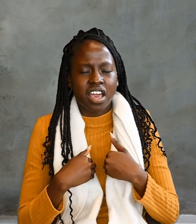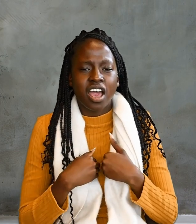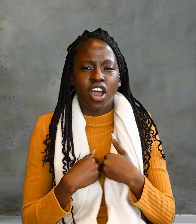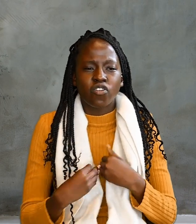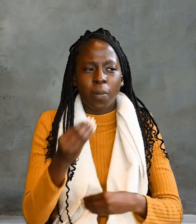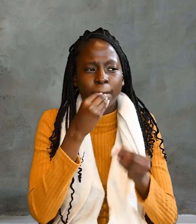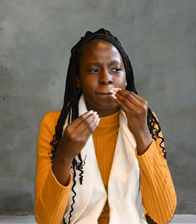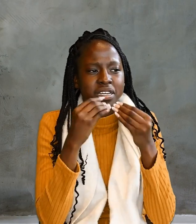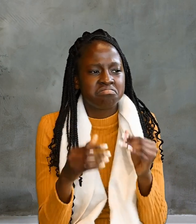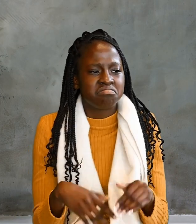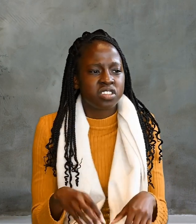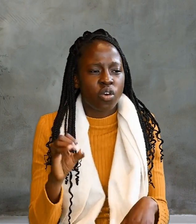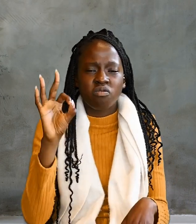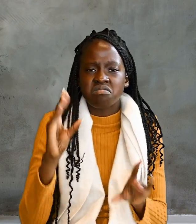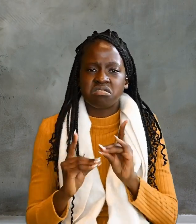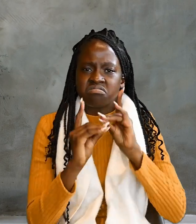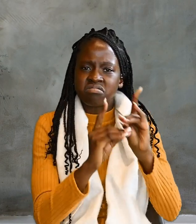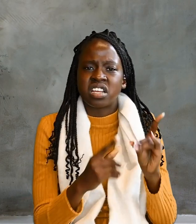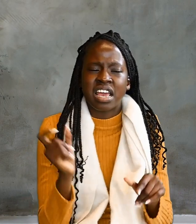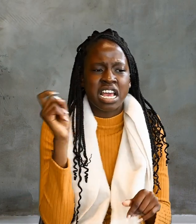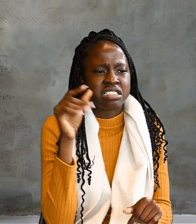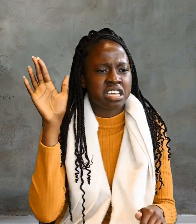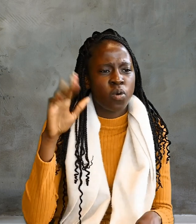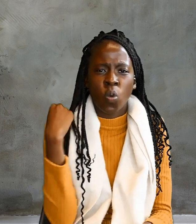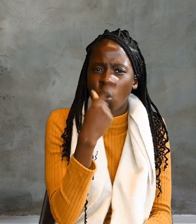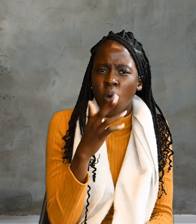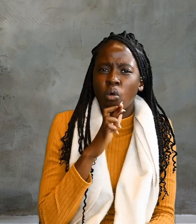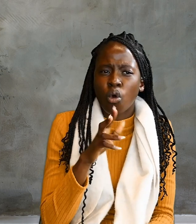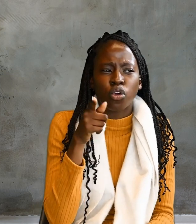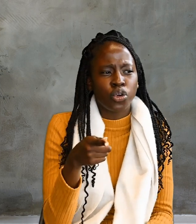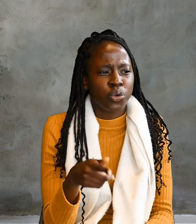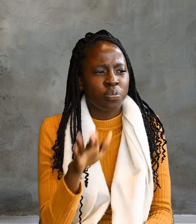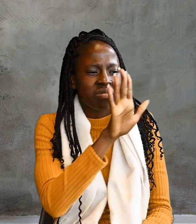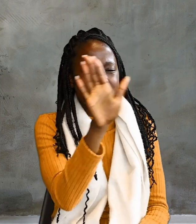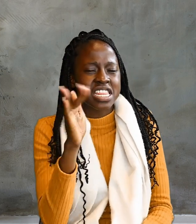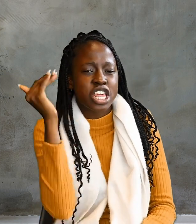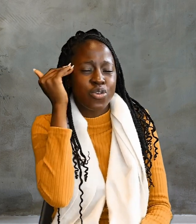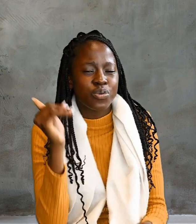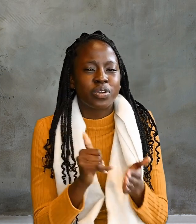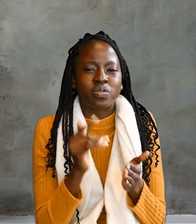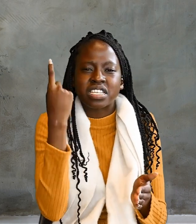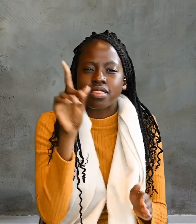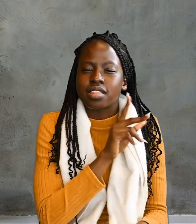None of the disciples dared ask him, Who are you? They knew it was the Lord.